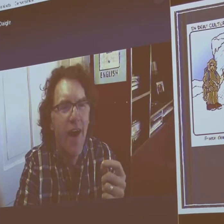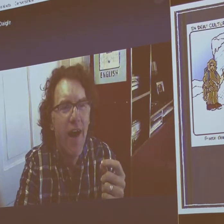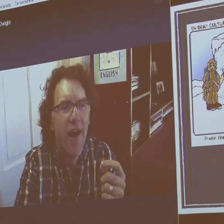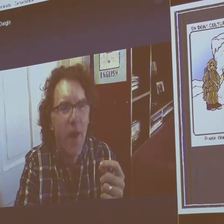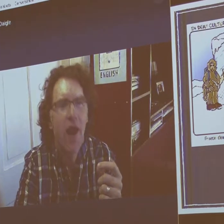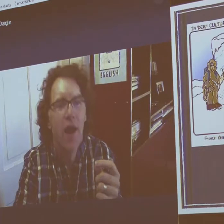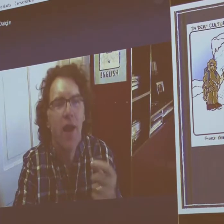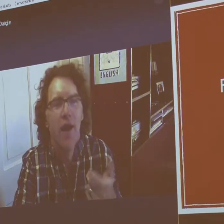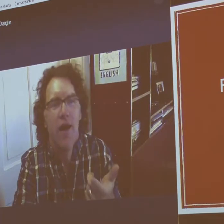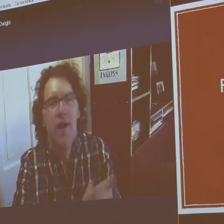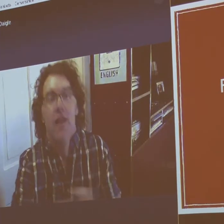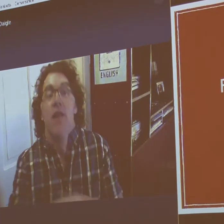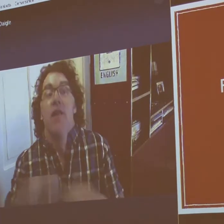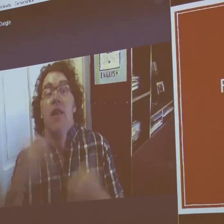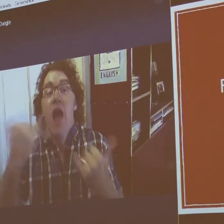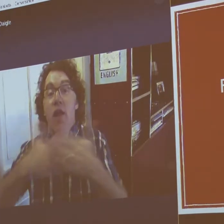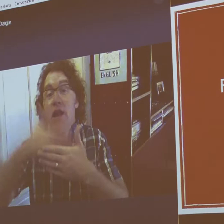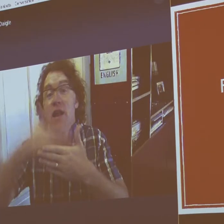Okay, next panel.